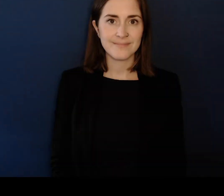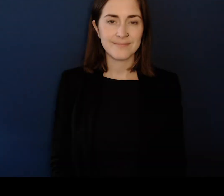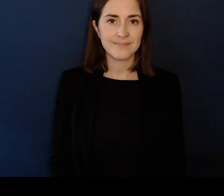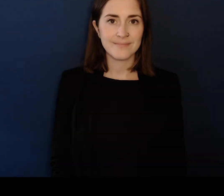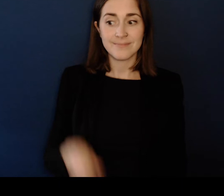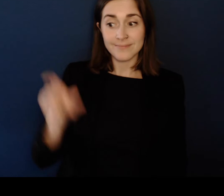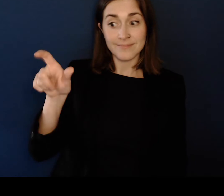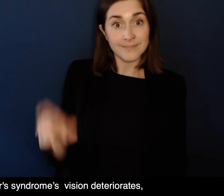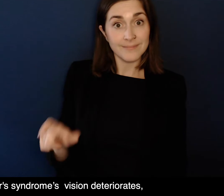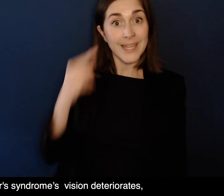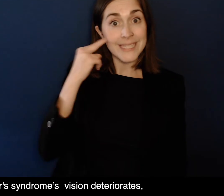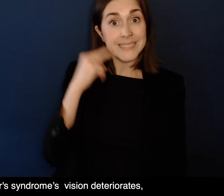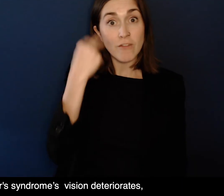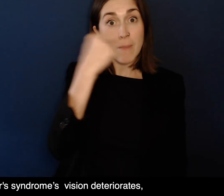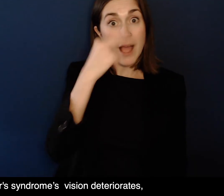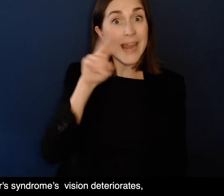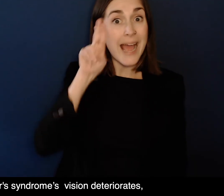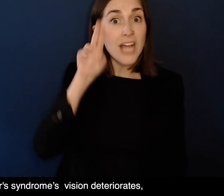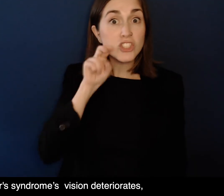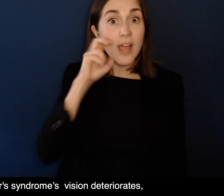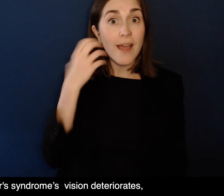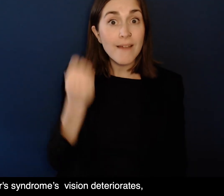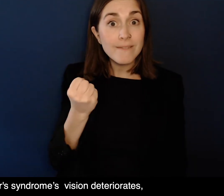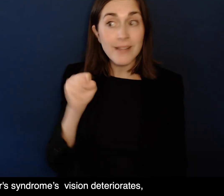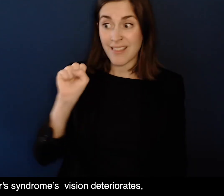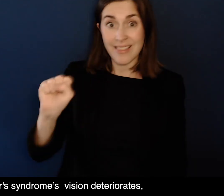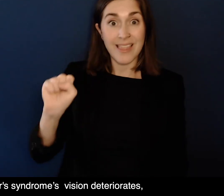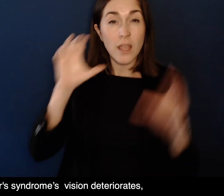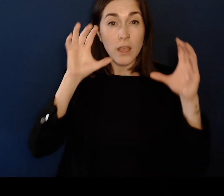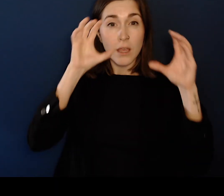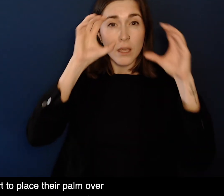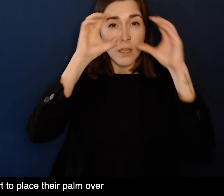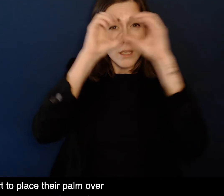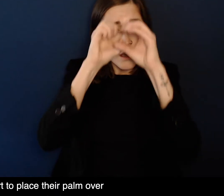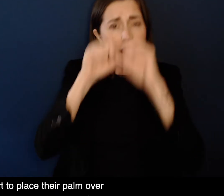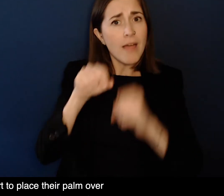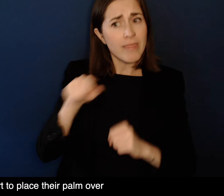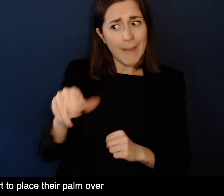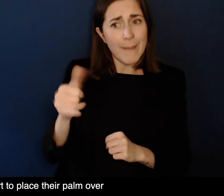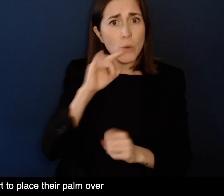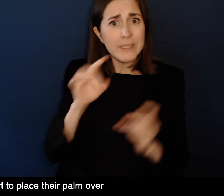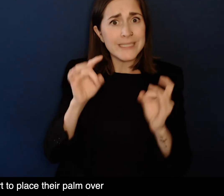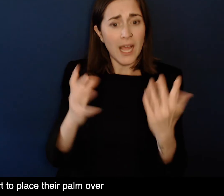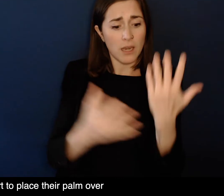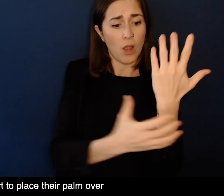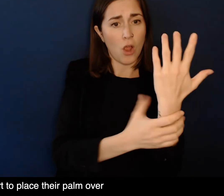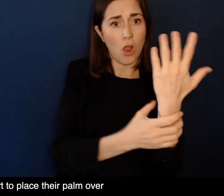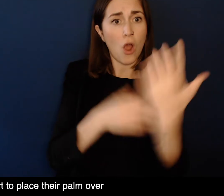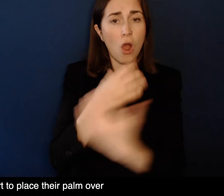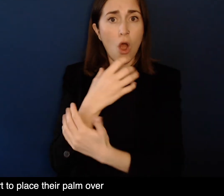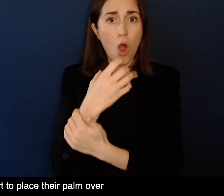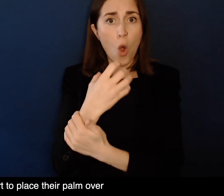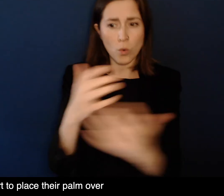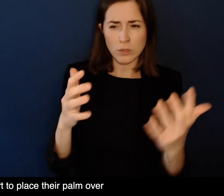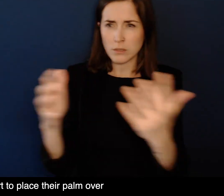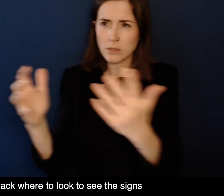signing As a person with Usher's syndrome's vision deteriorates They may start to place their palm over the wrists of